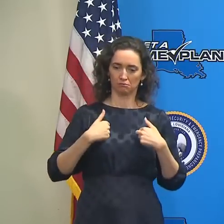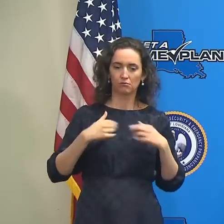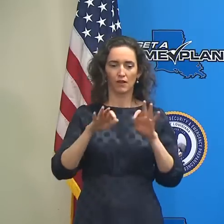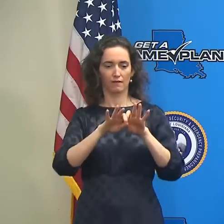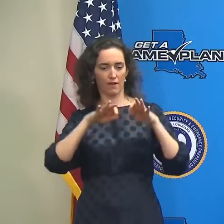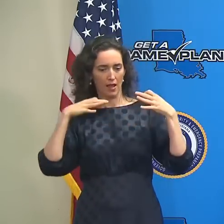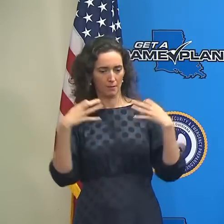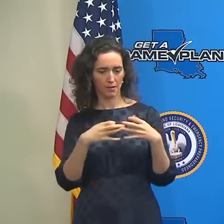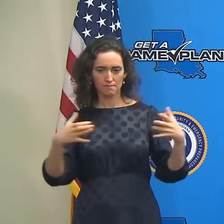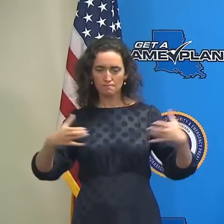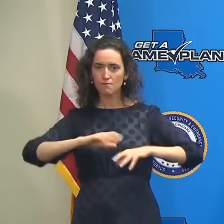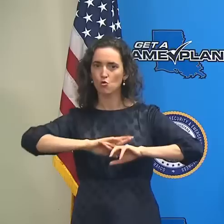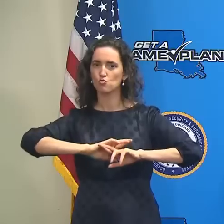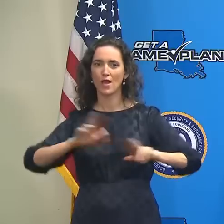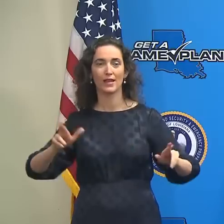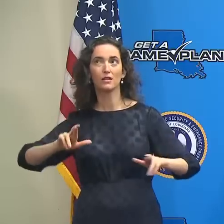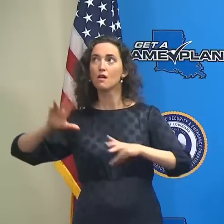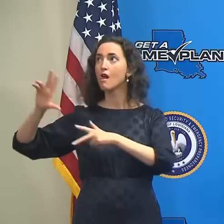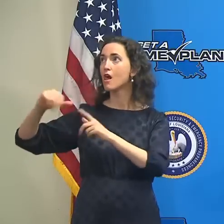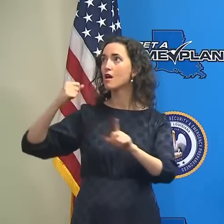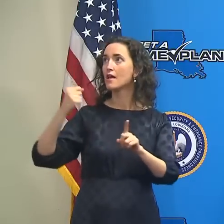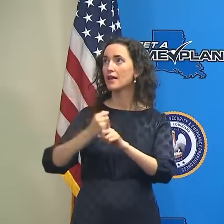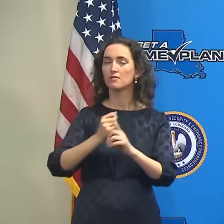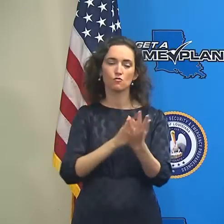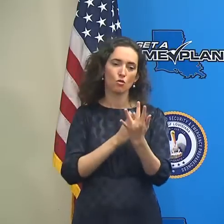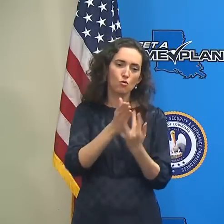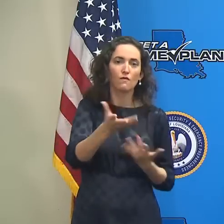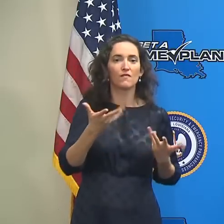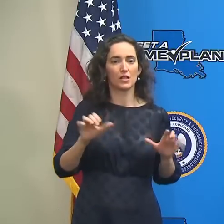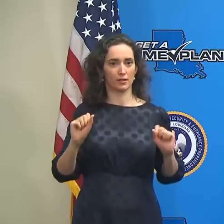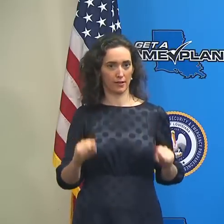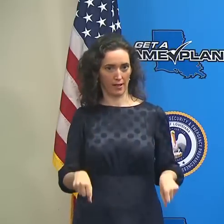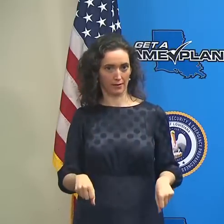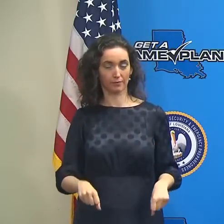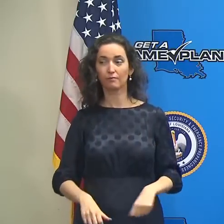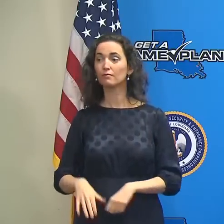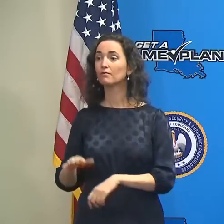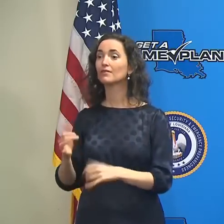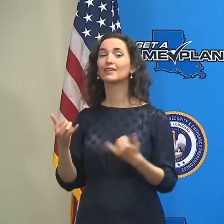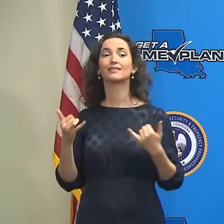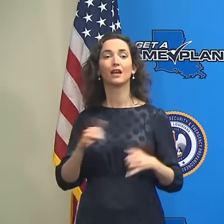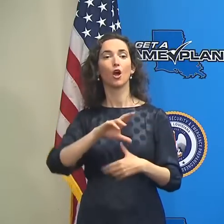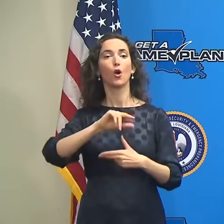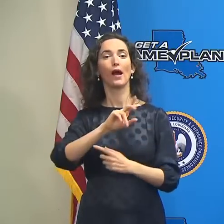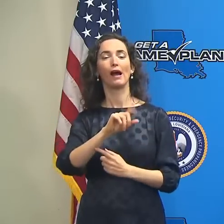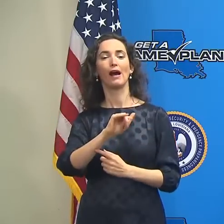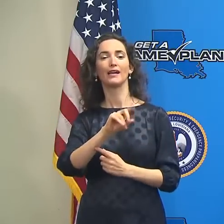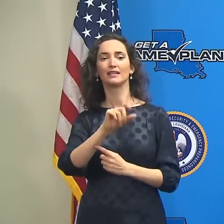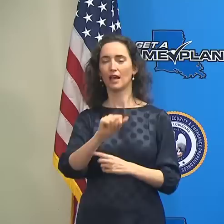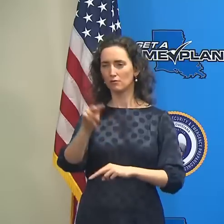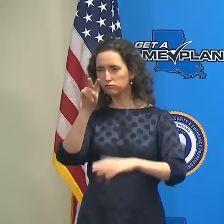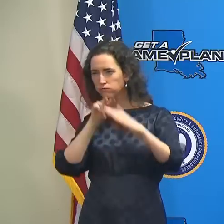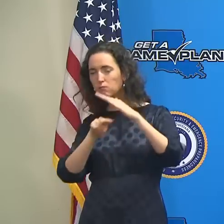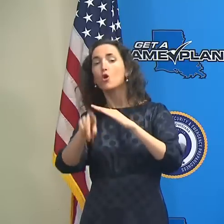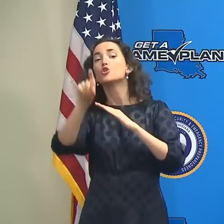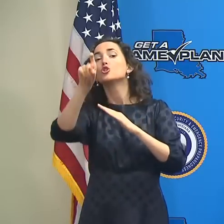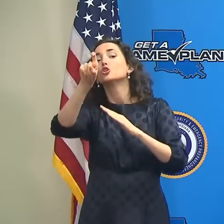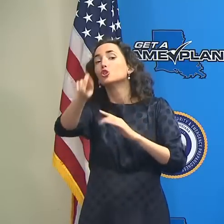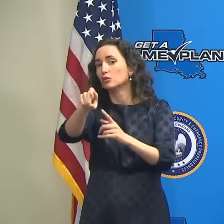successfully weather the storm. Hurricane Ida is presently projected to make landfall somewhere